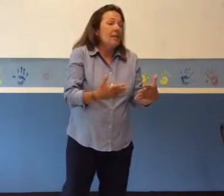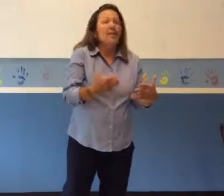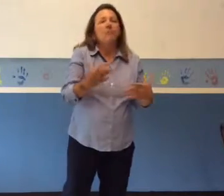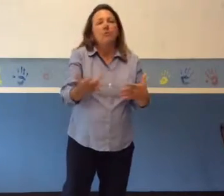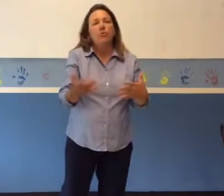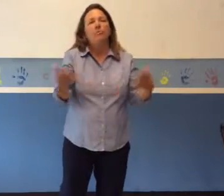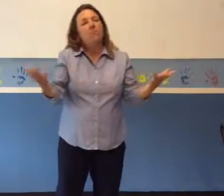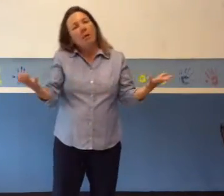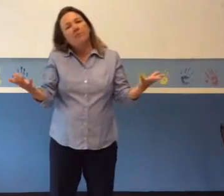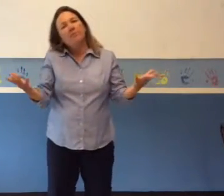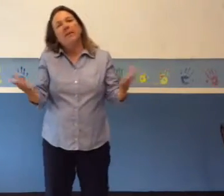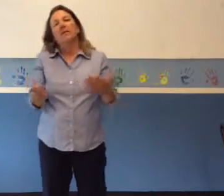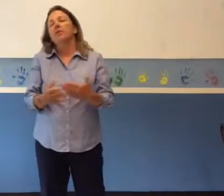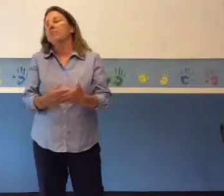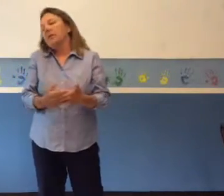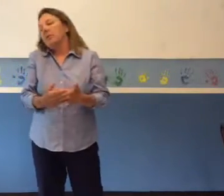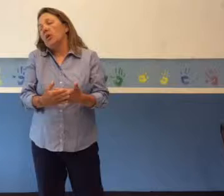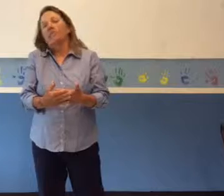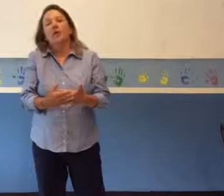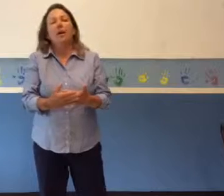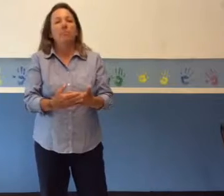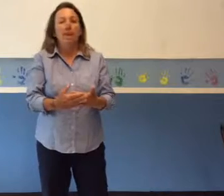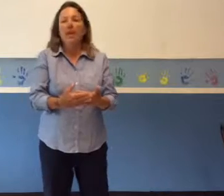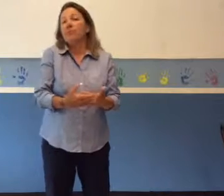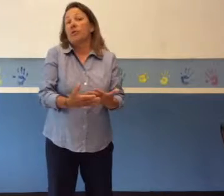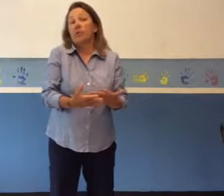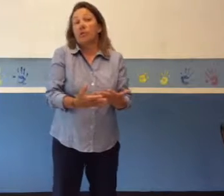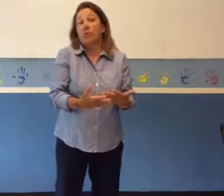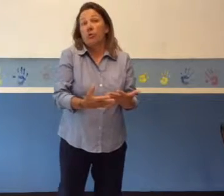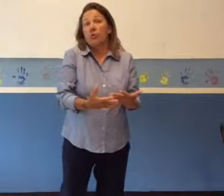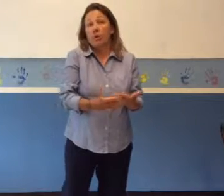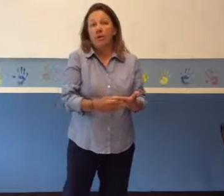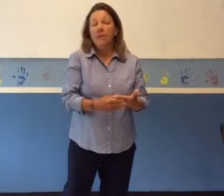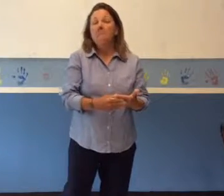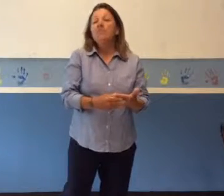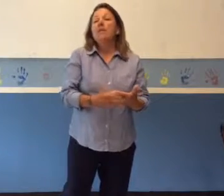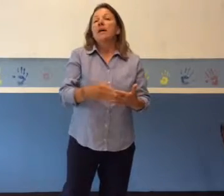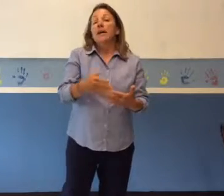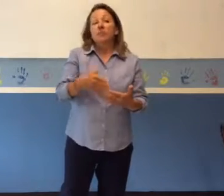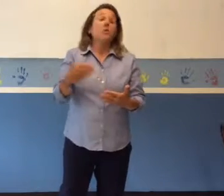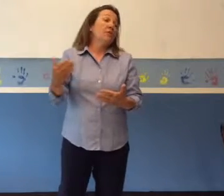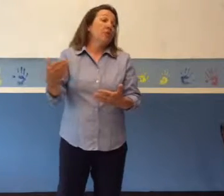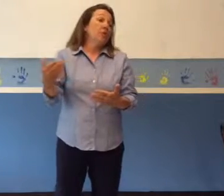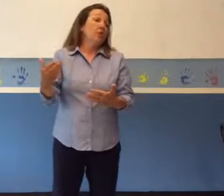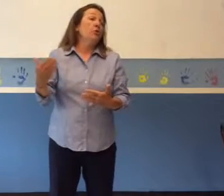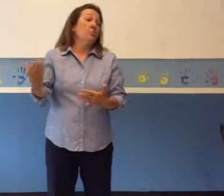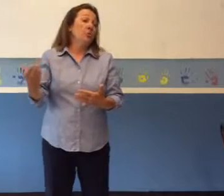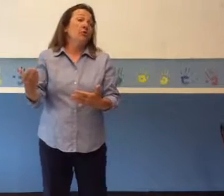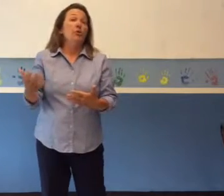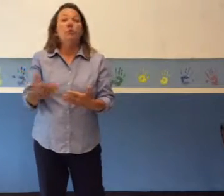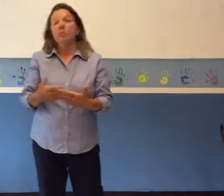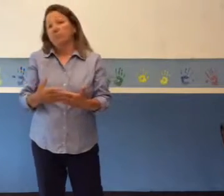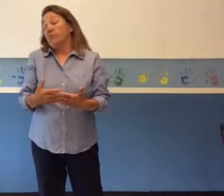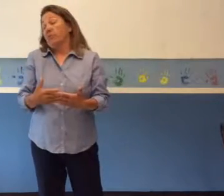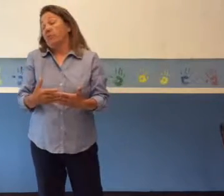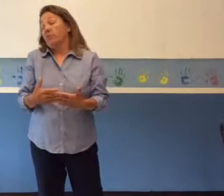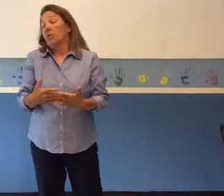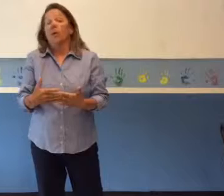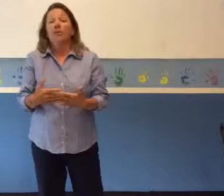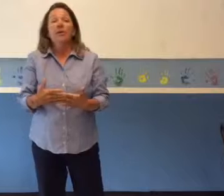performs above standard may be offered higher pay for his or her work, as will teachers who pursue professional growth,